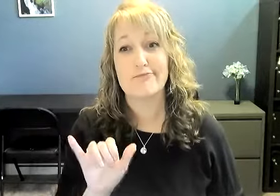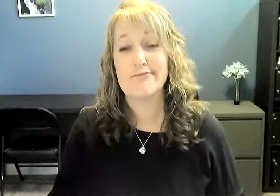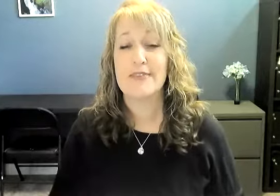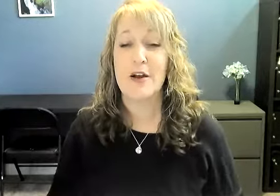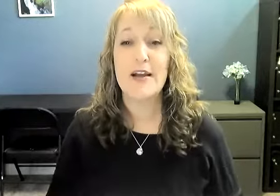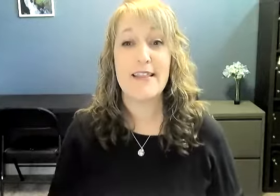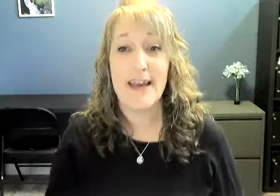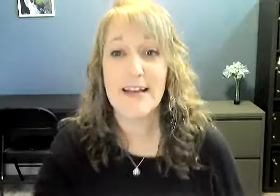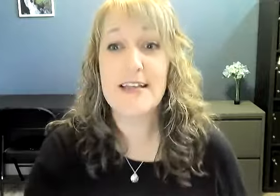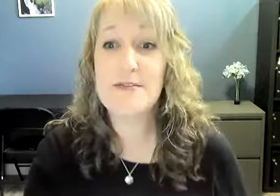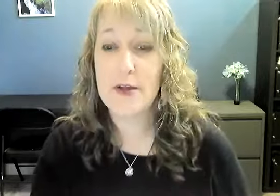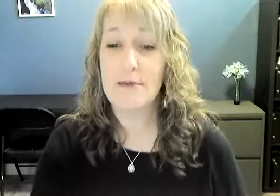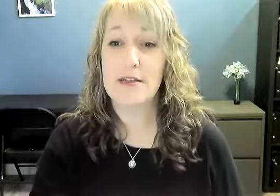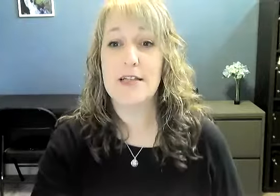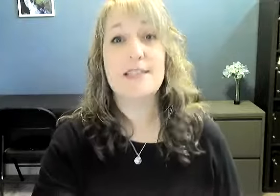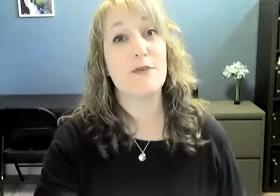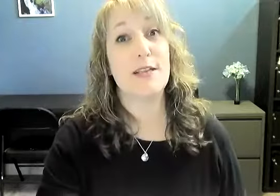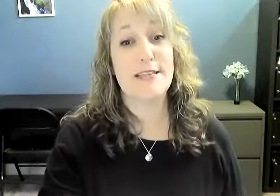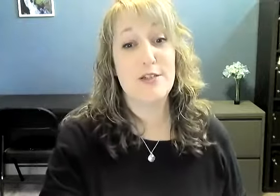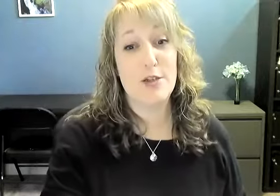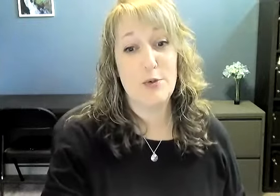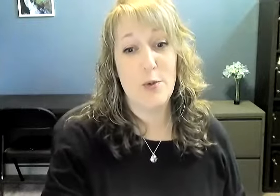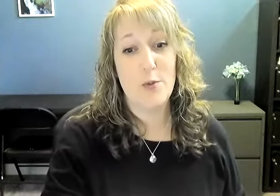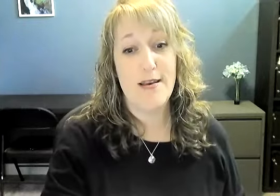All right. That is vocabulary list for lesson two, one.